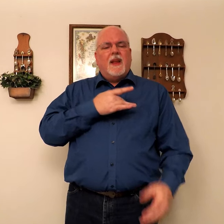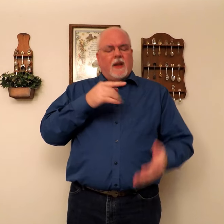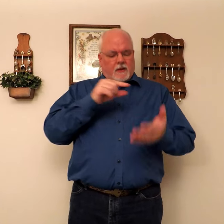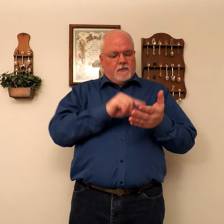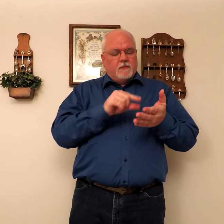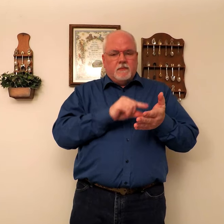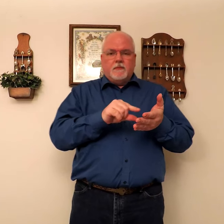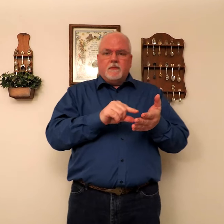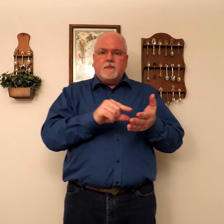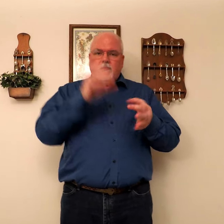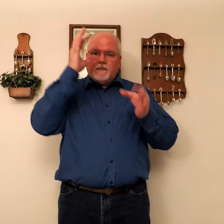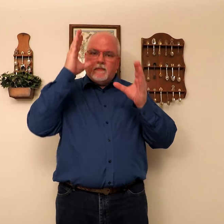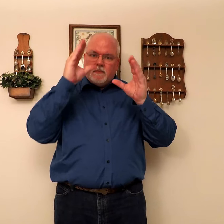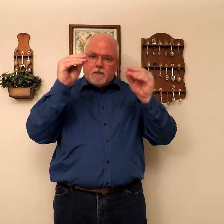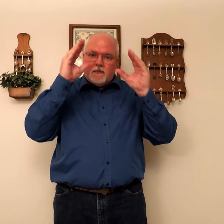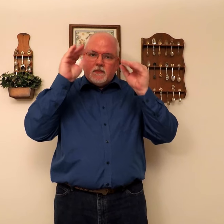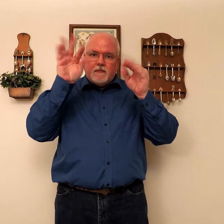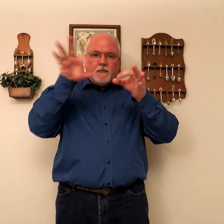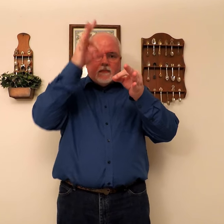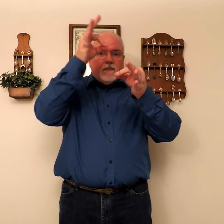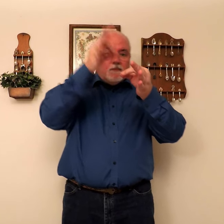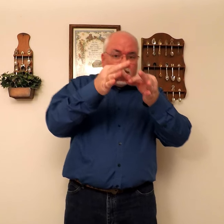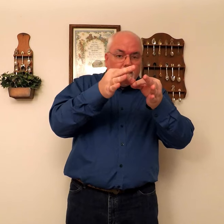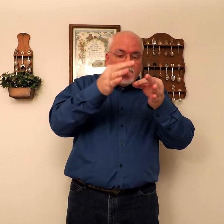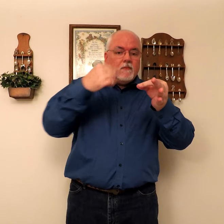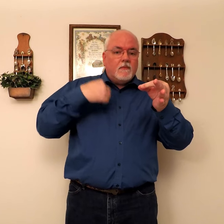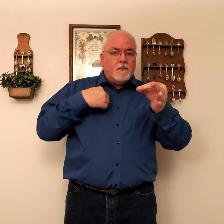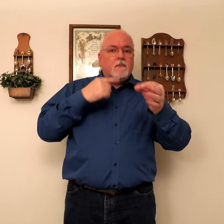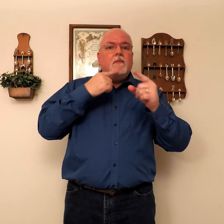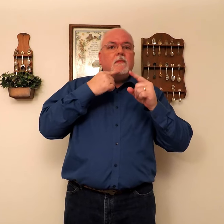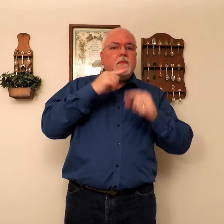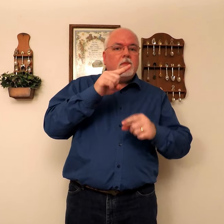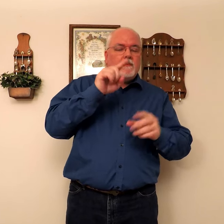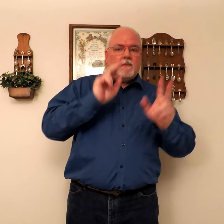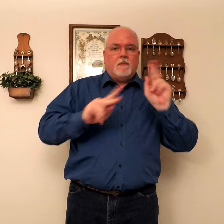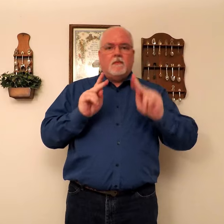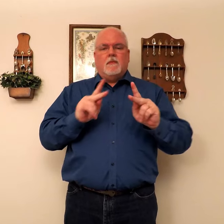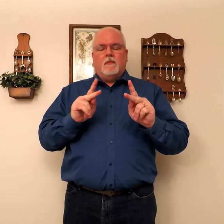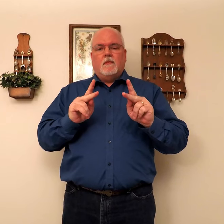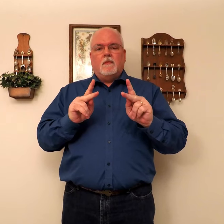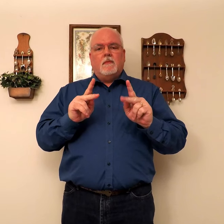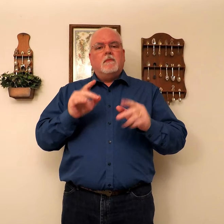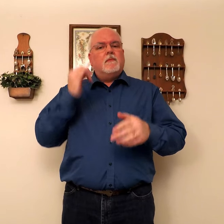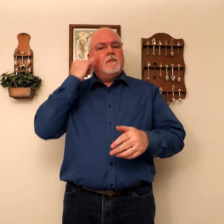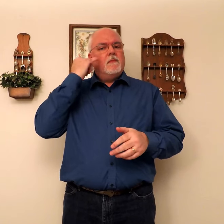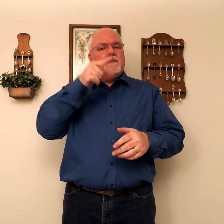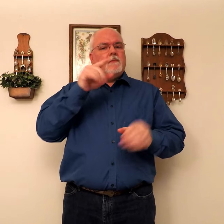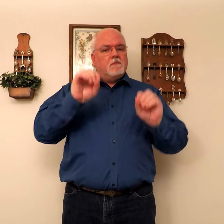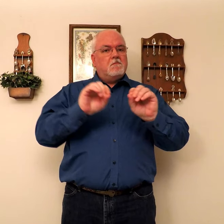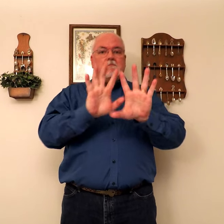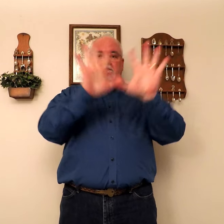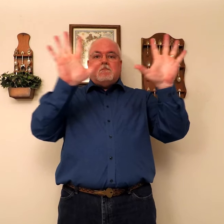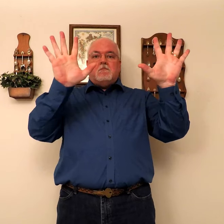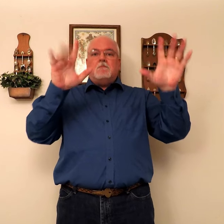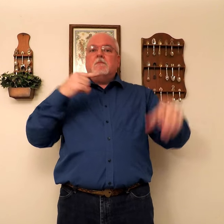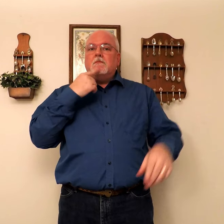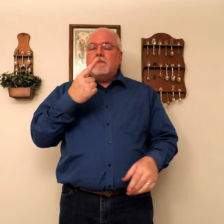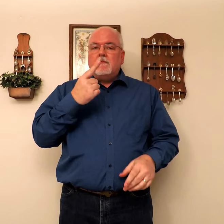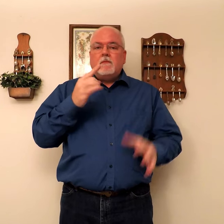of faith that we tell people. If you openly say, Jesus is Lord, and